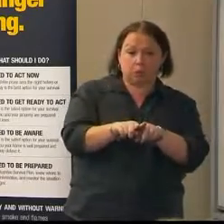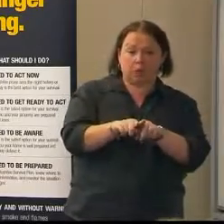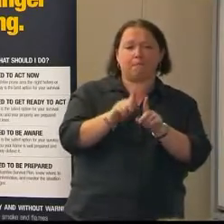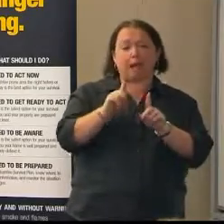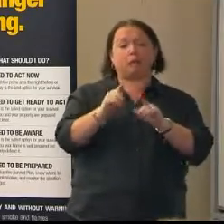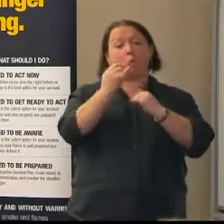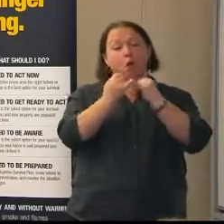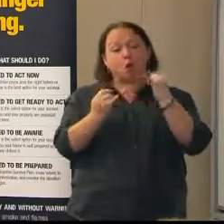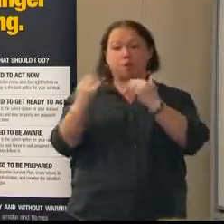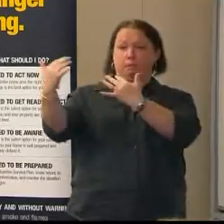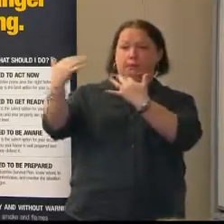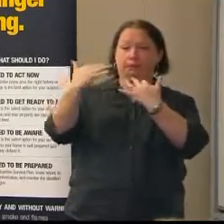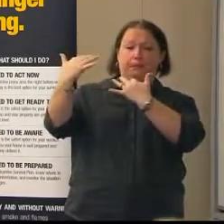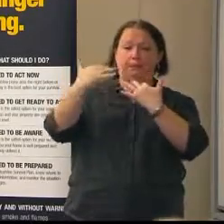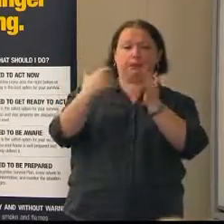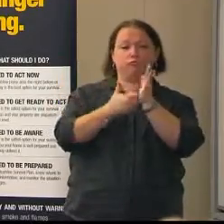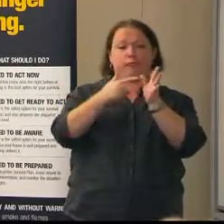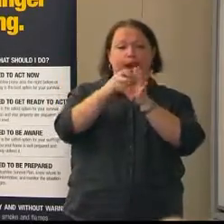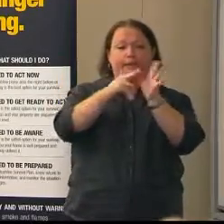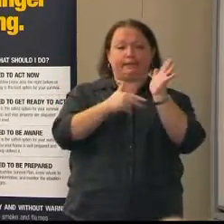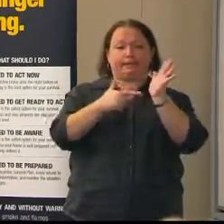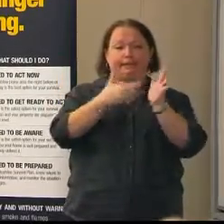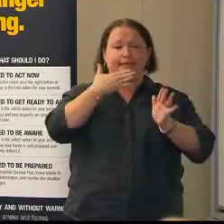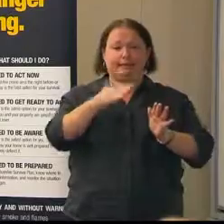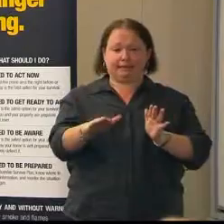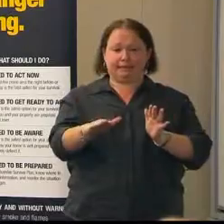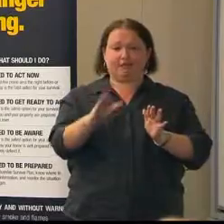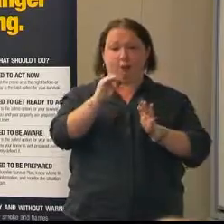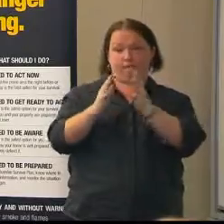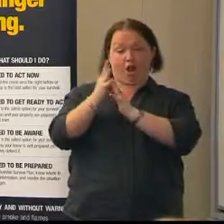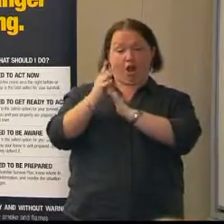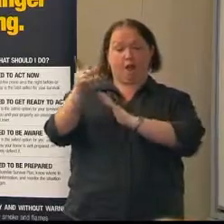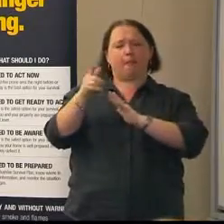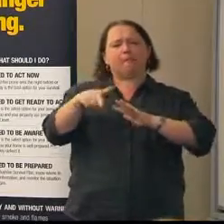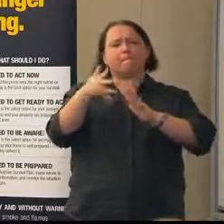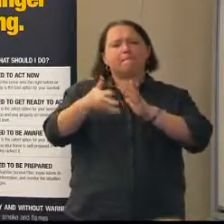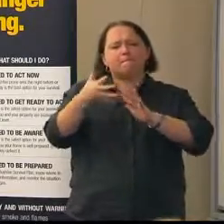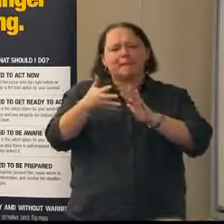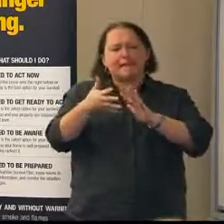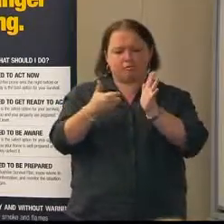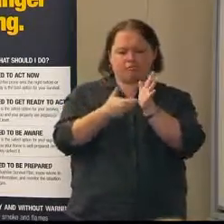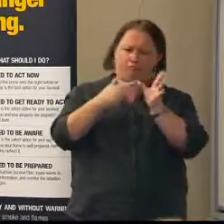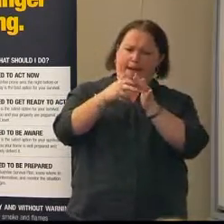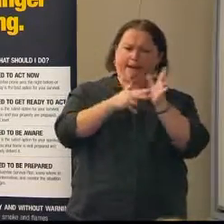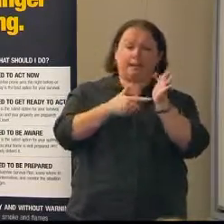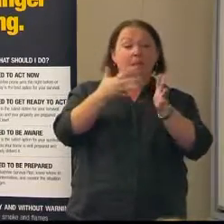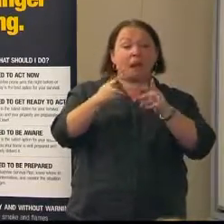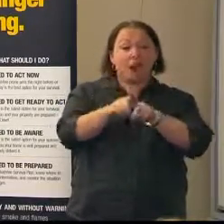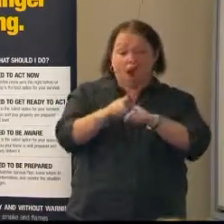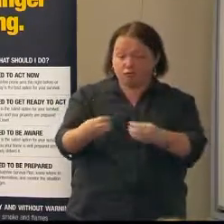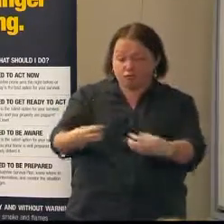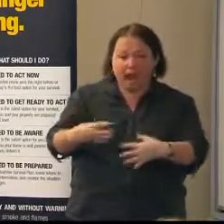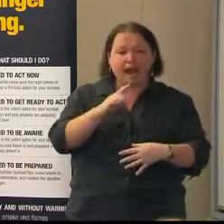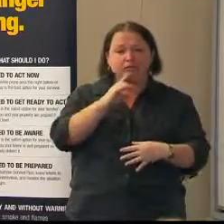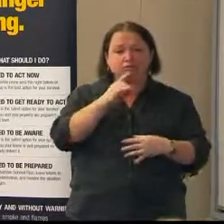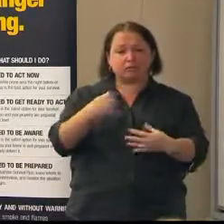killer is radiant heat from the fire. Radiant heat is the heat that you feel from a radiator, from an